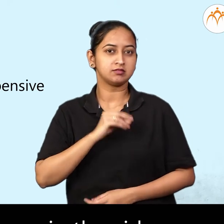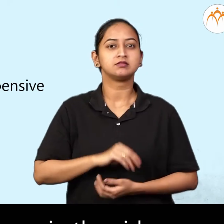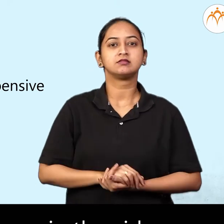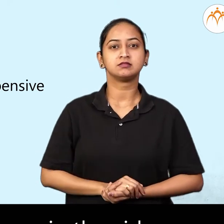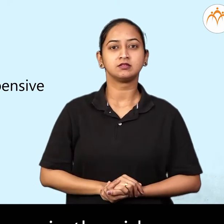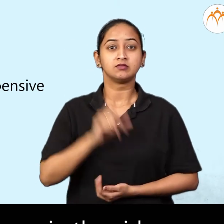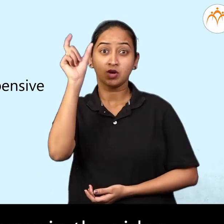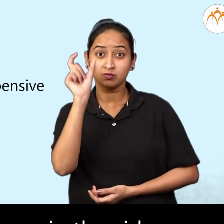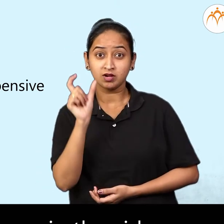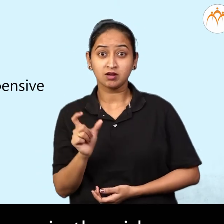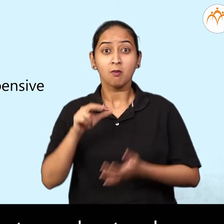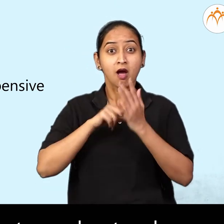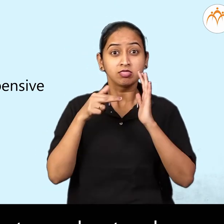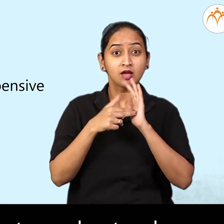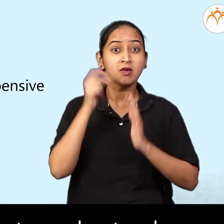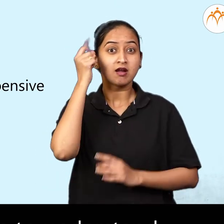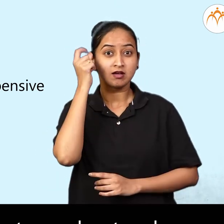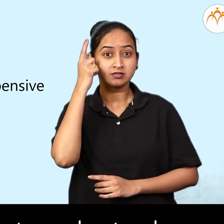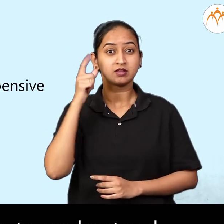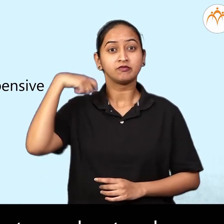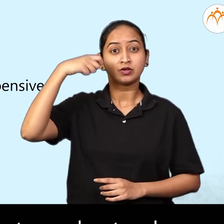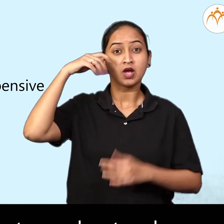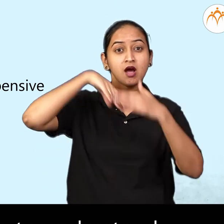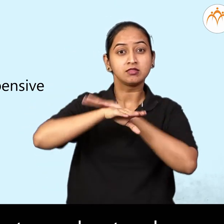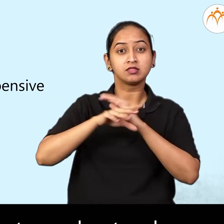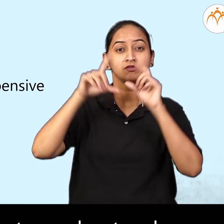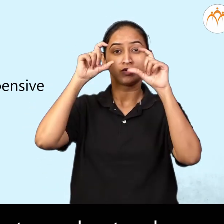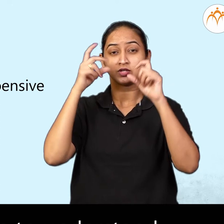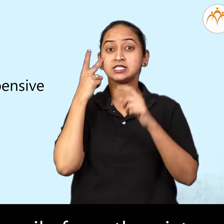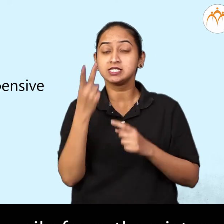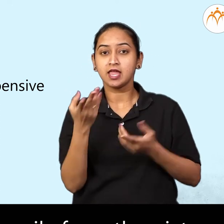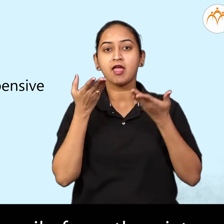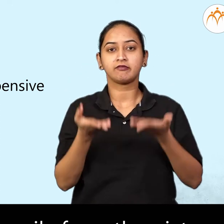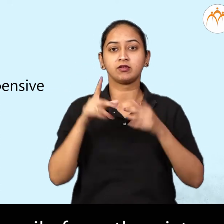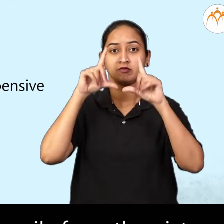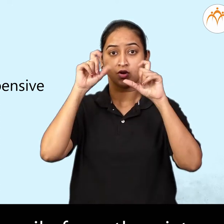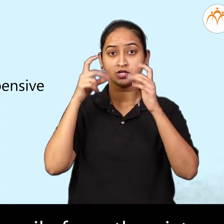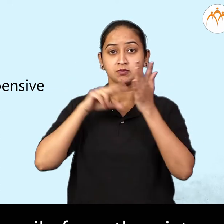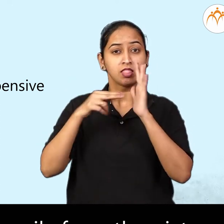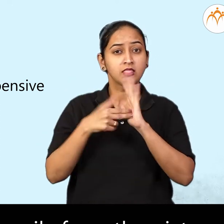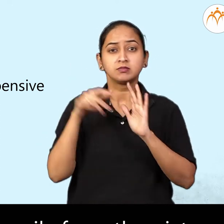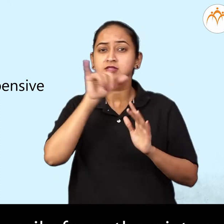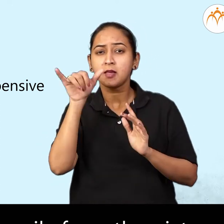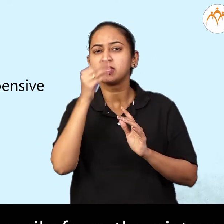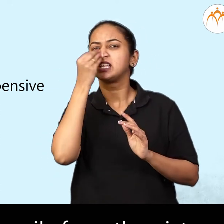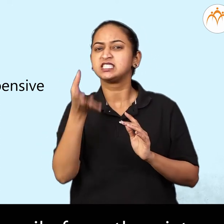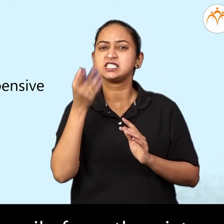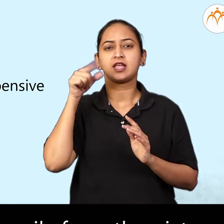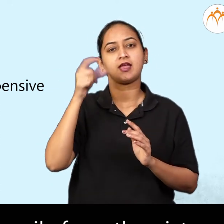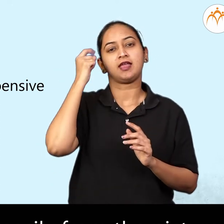in the video You will be able to understand the meaning of word easily from the pictures